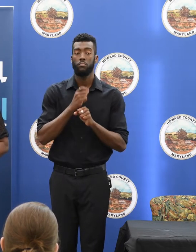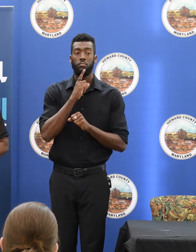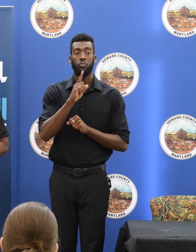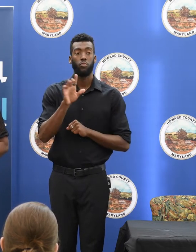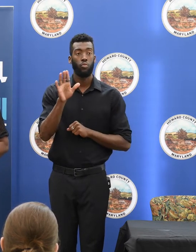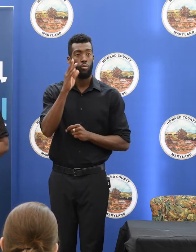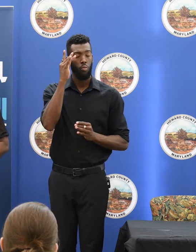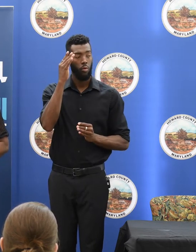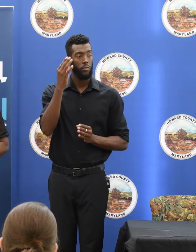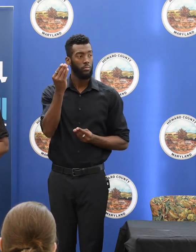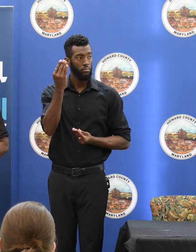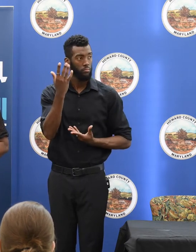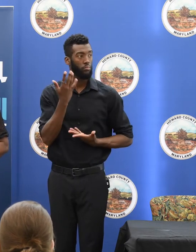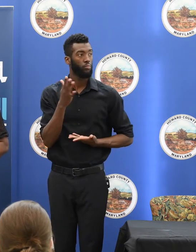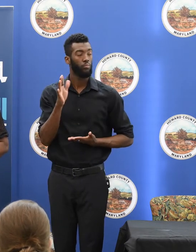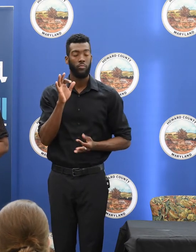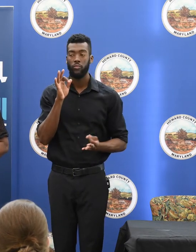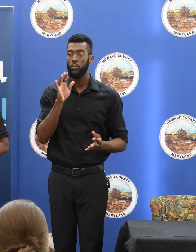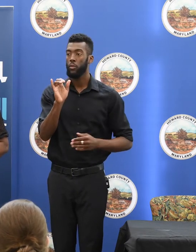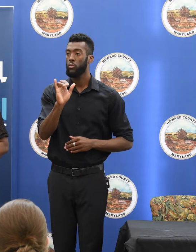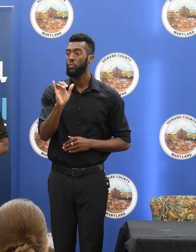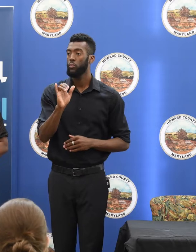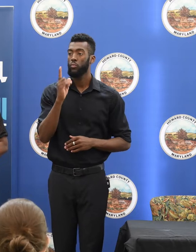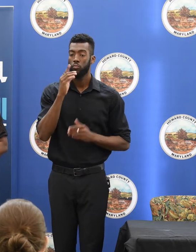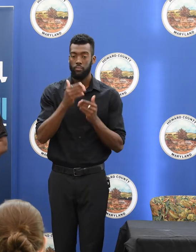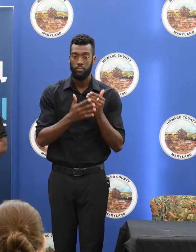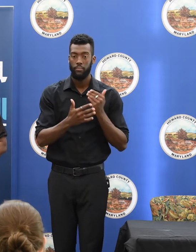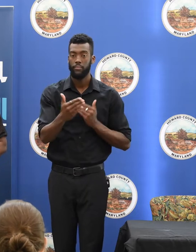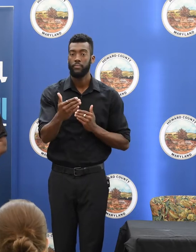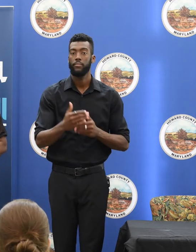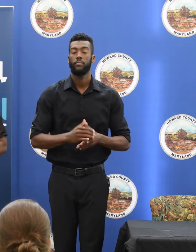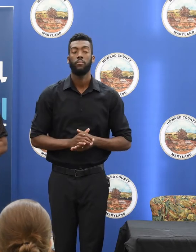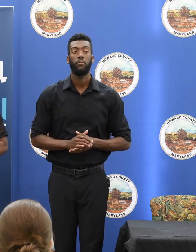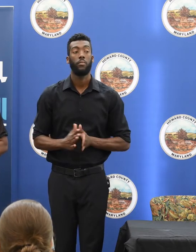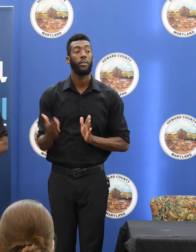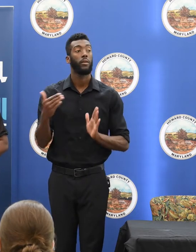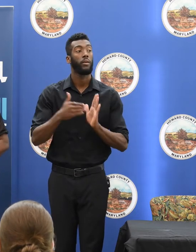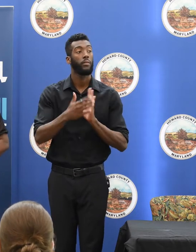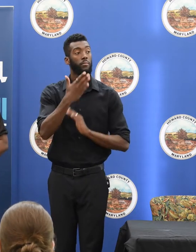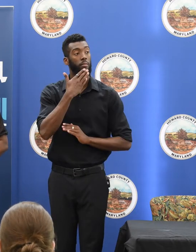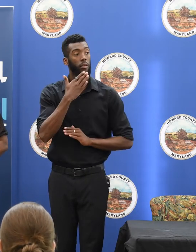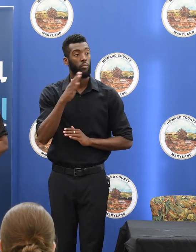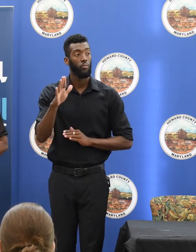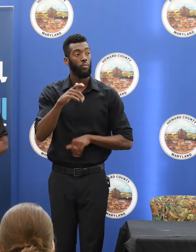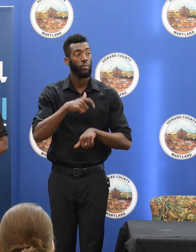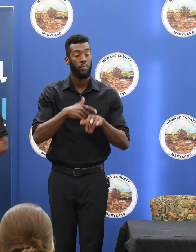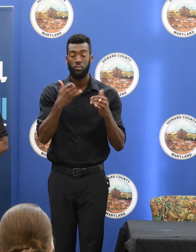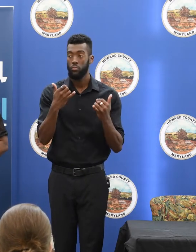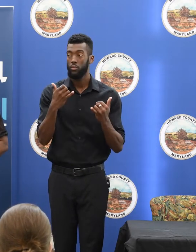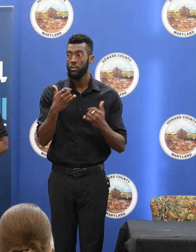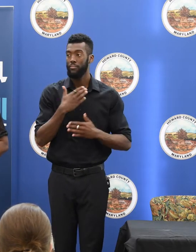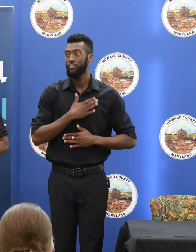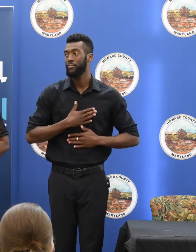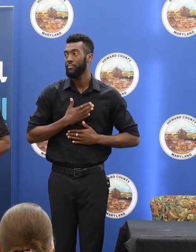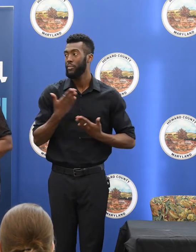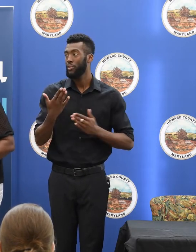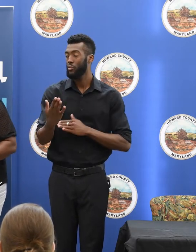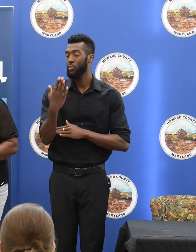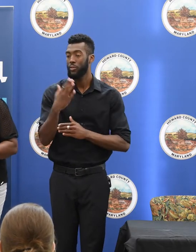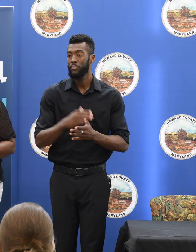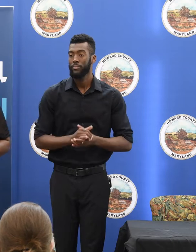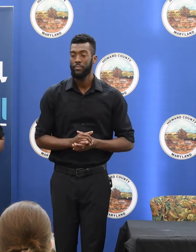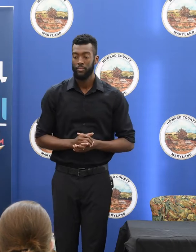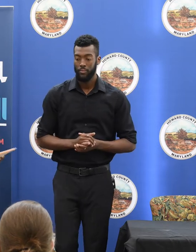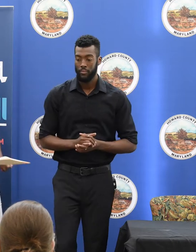on the work as we move this work forward. Again, thank you for the time today and really pleased to be here this morning.